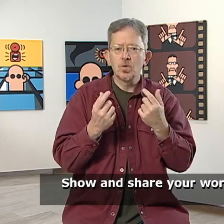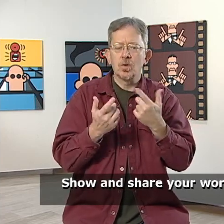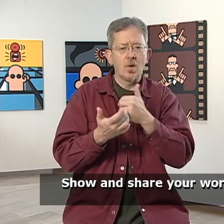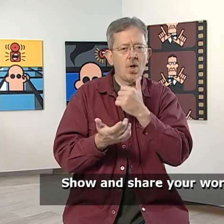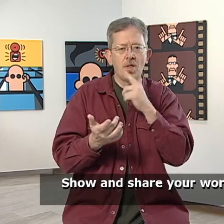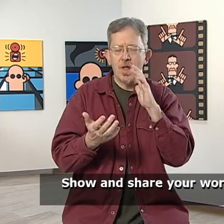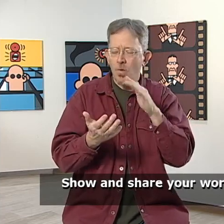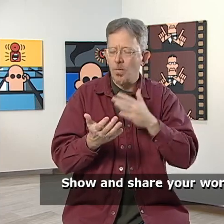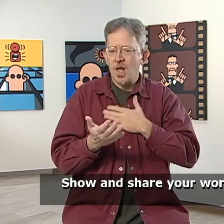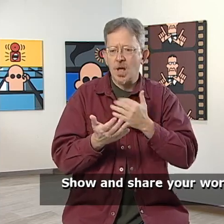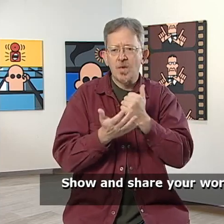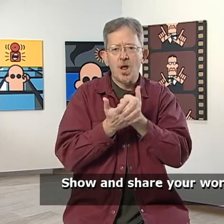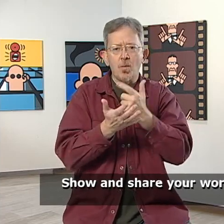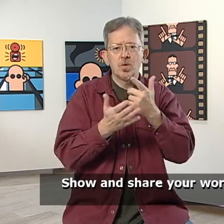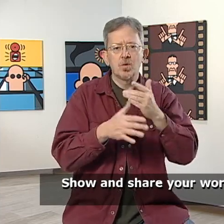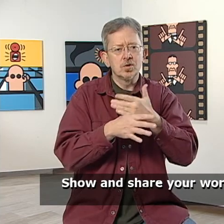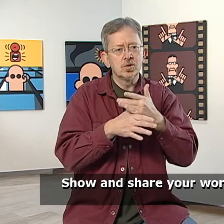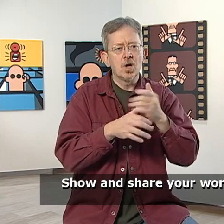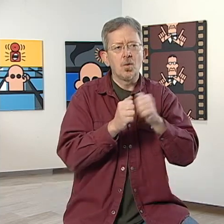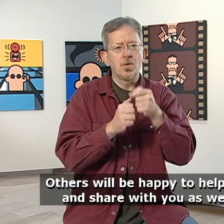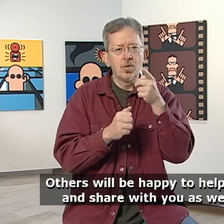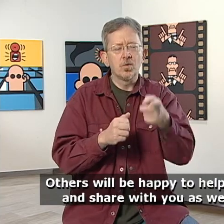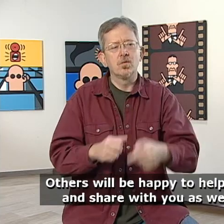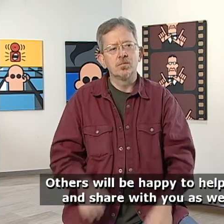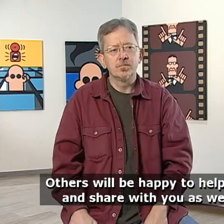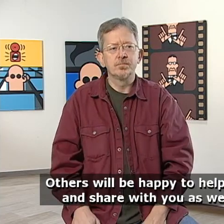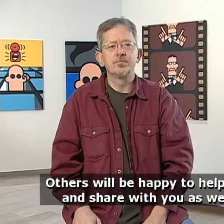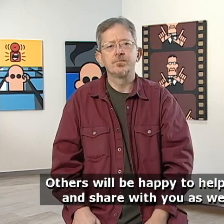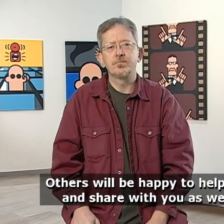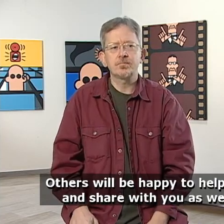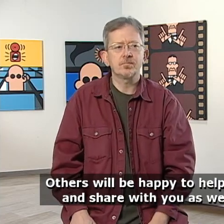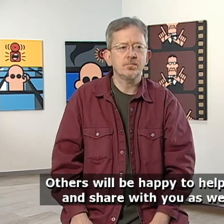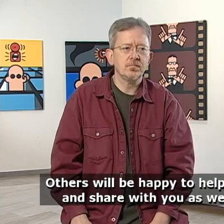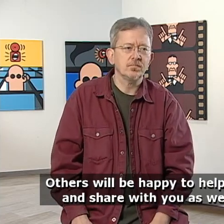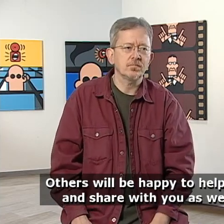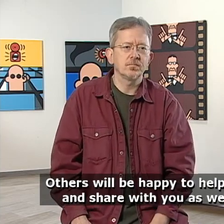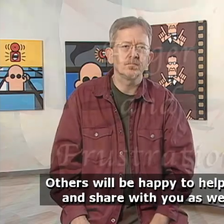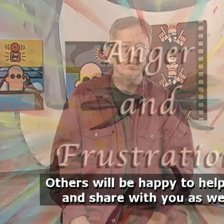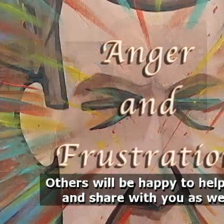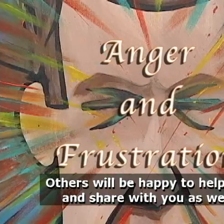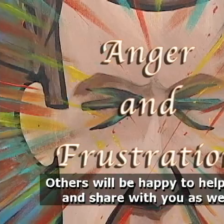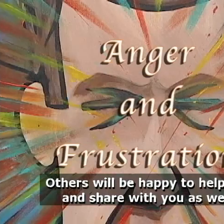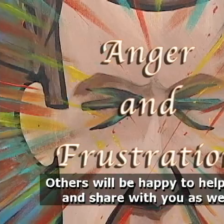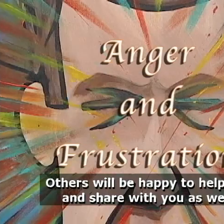Show and share your work. Others will be happy to help you and share with you as well.